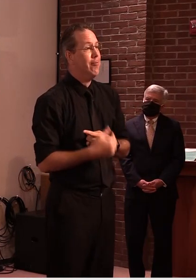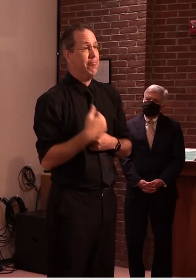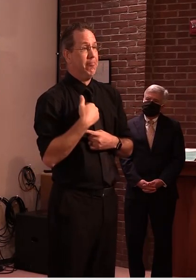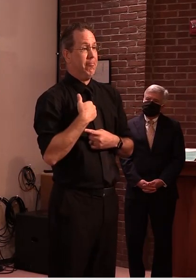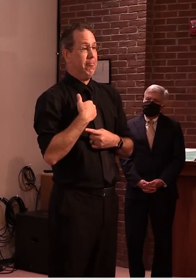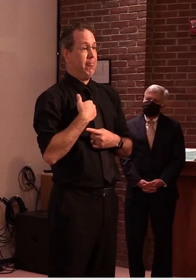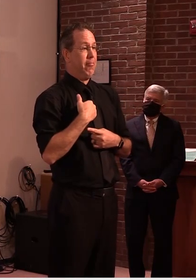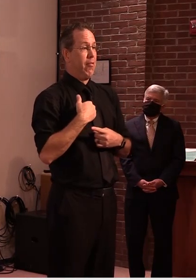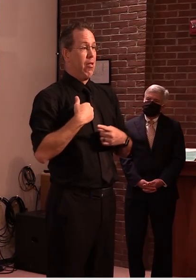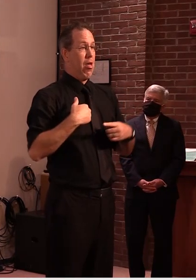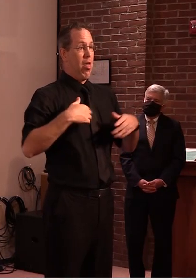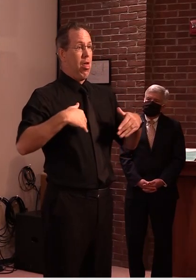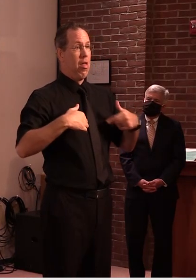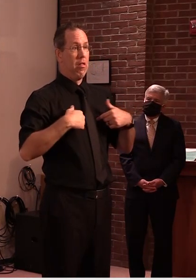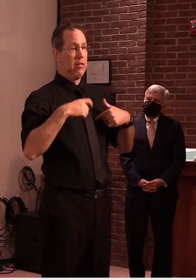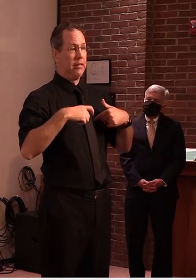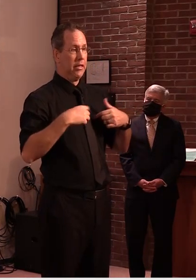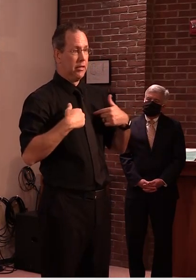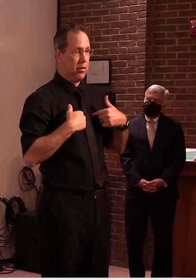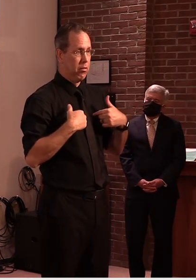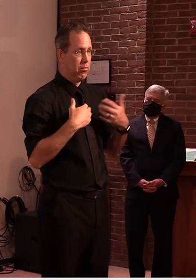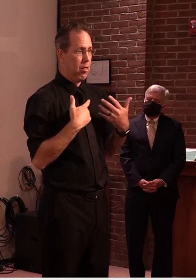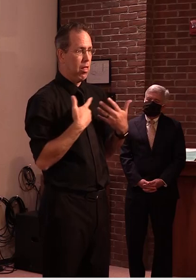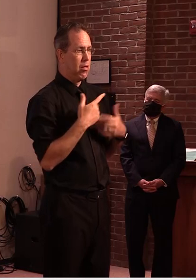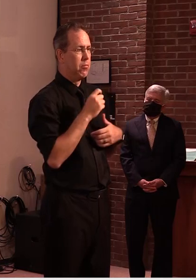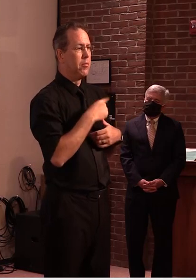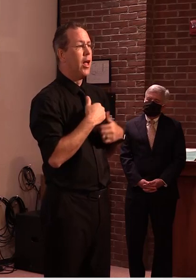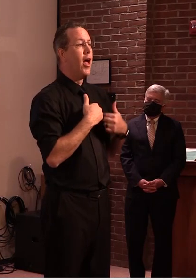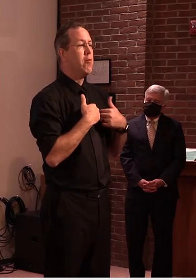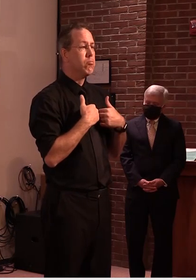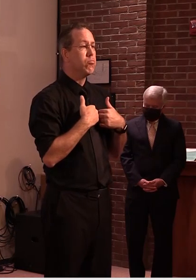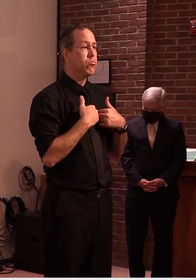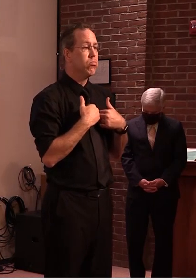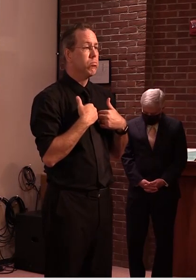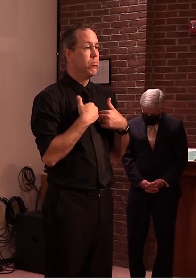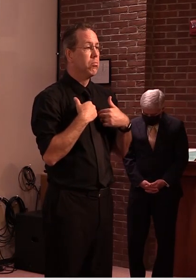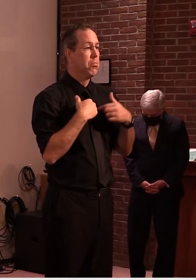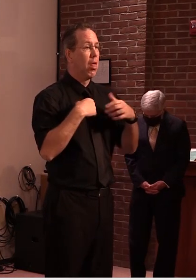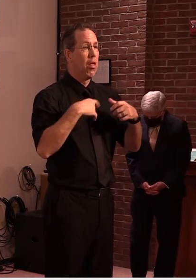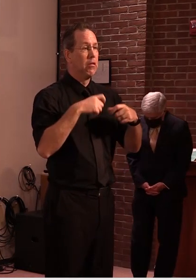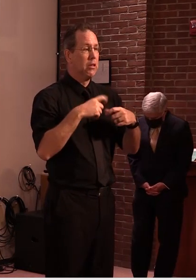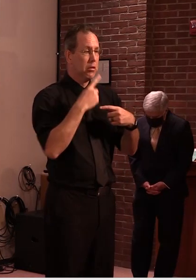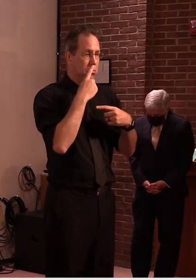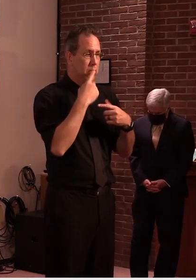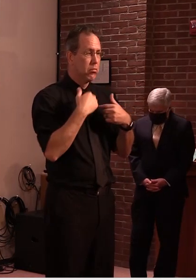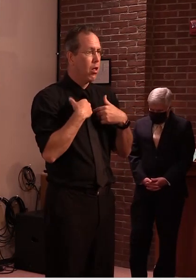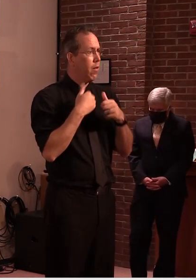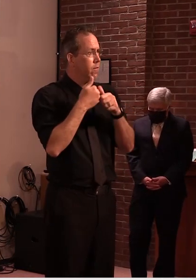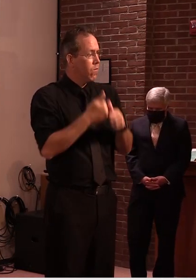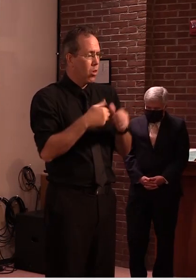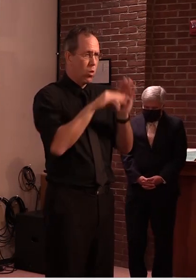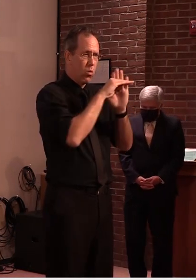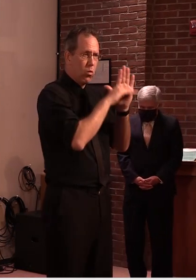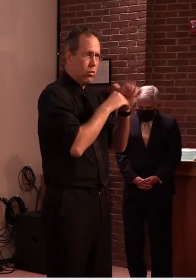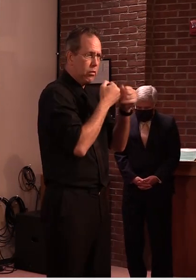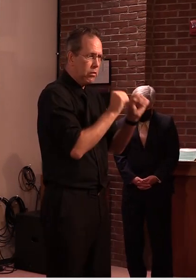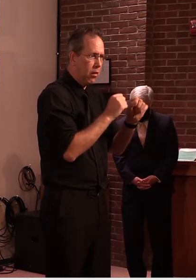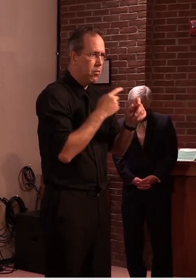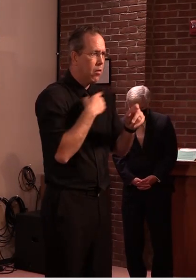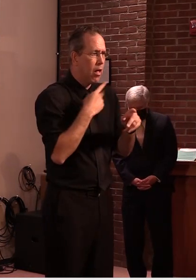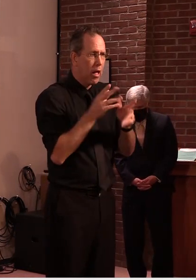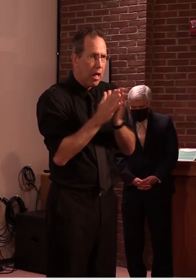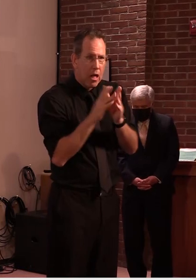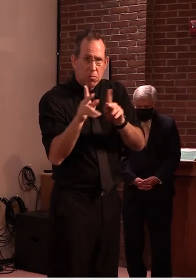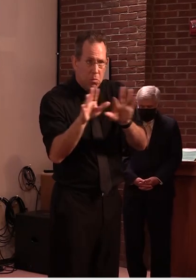been adhering to the standards that i'm asking others to to adhere to and that is to keep my distance